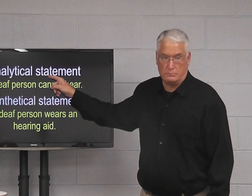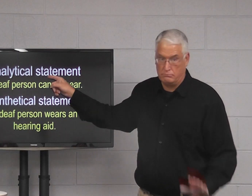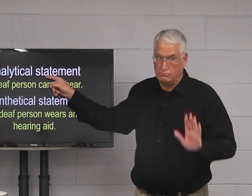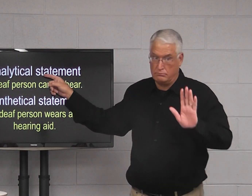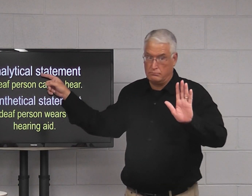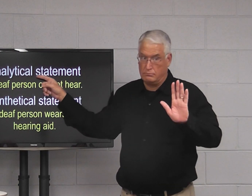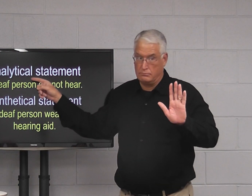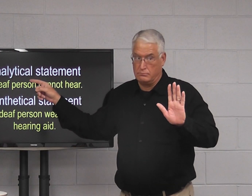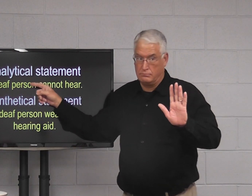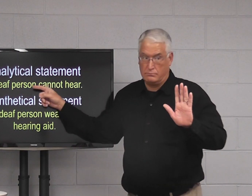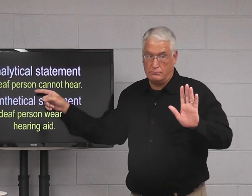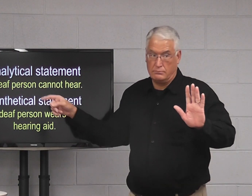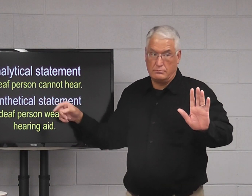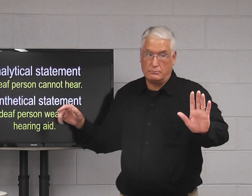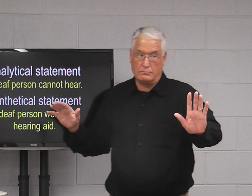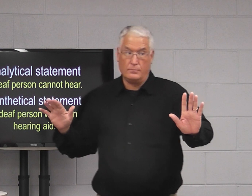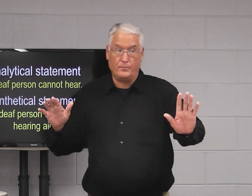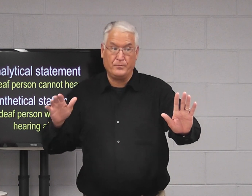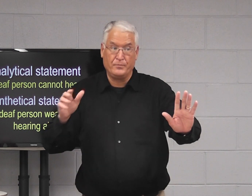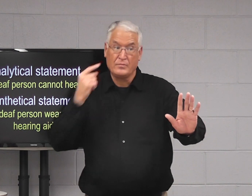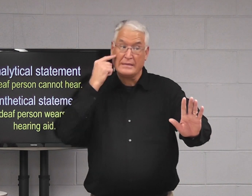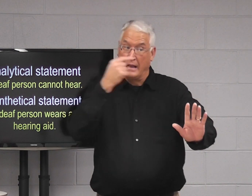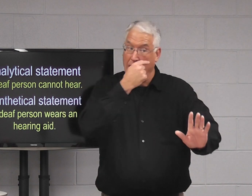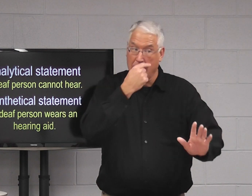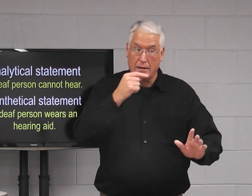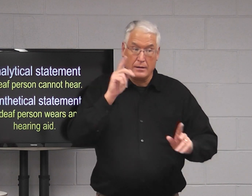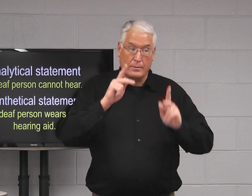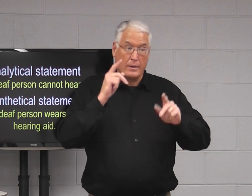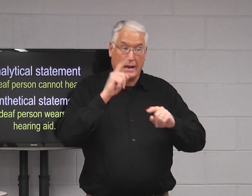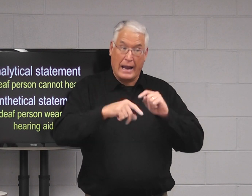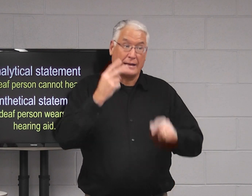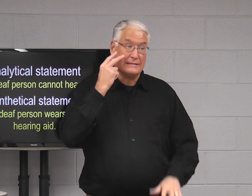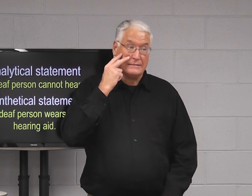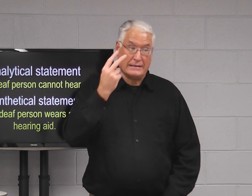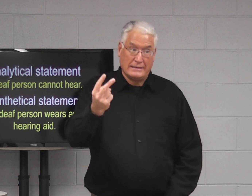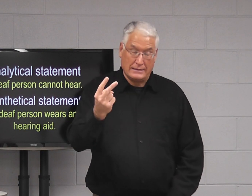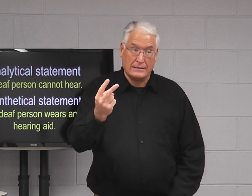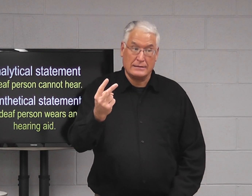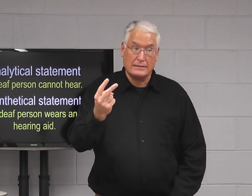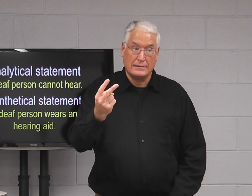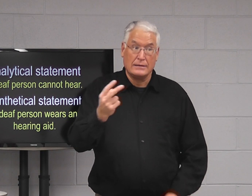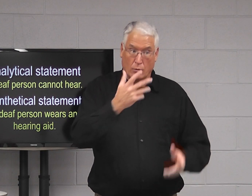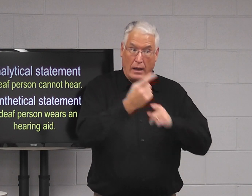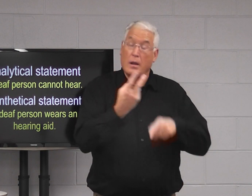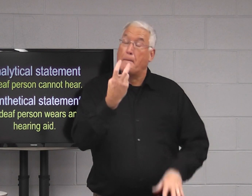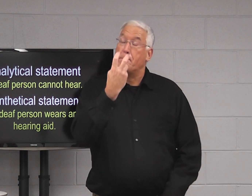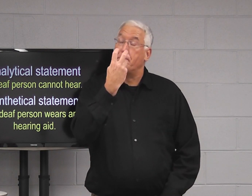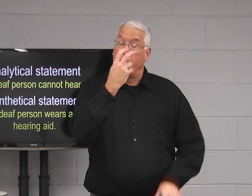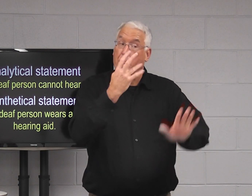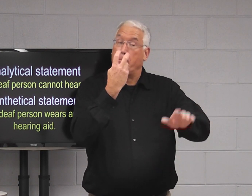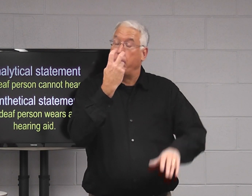synthetical versus analytical. So, like, blind people can't see.